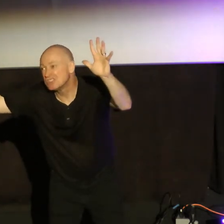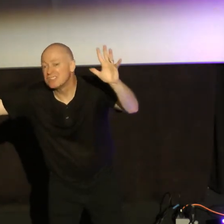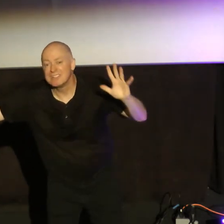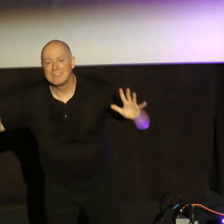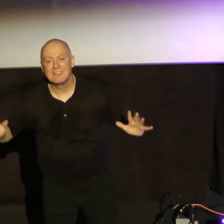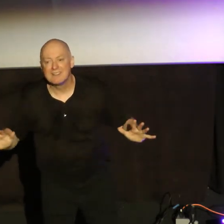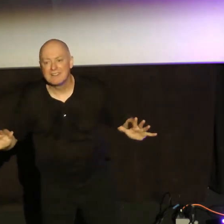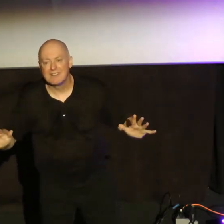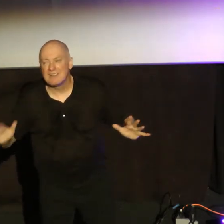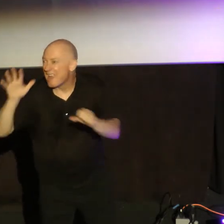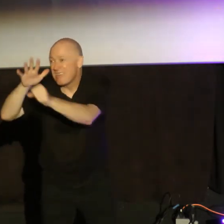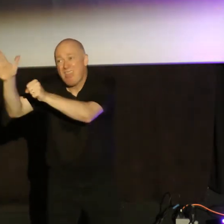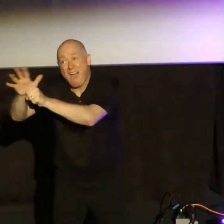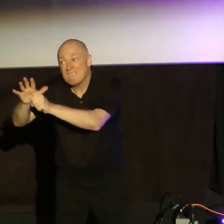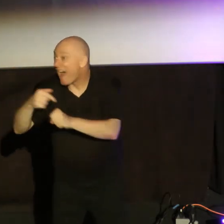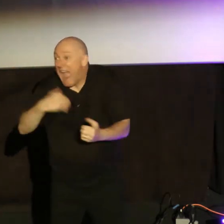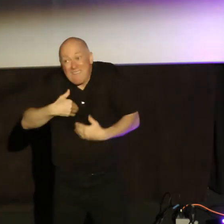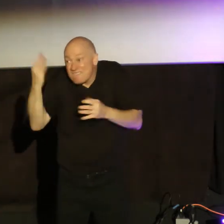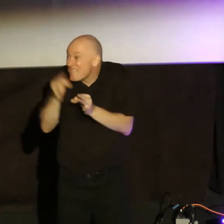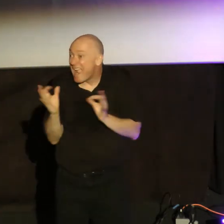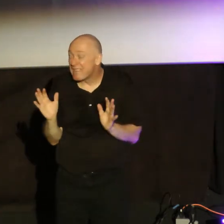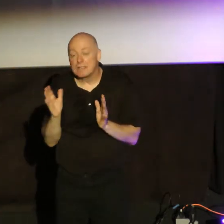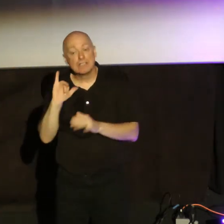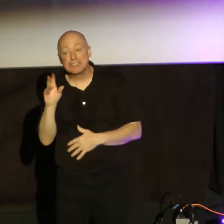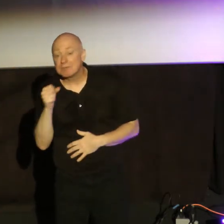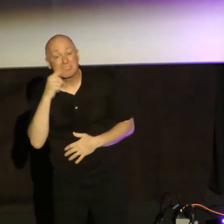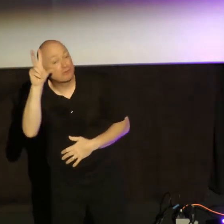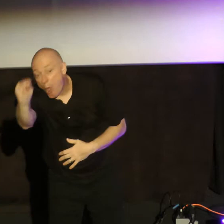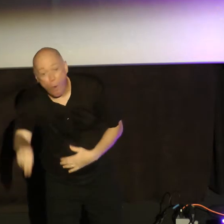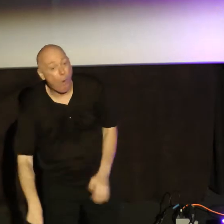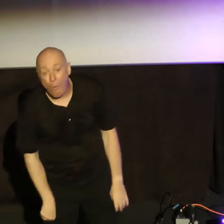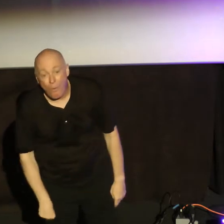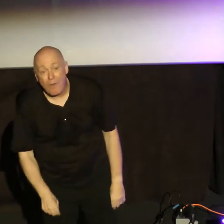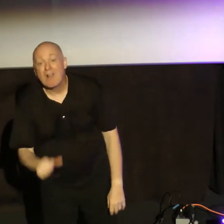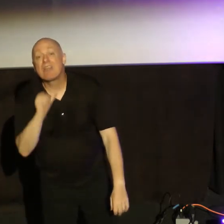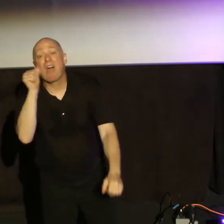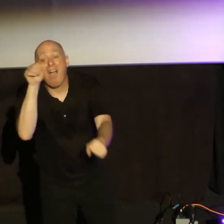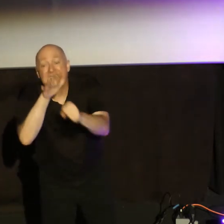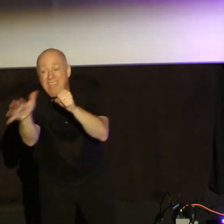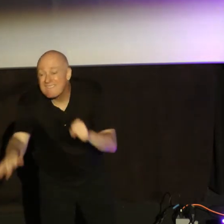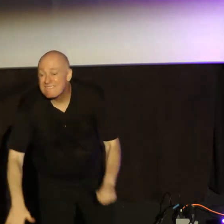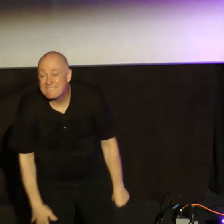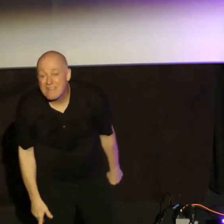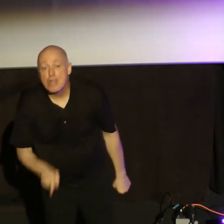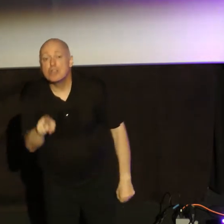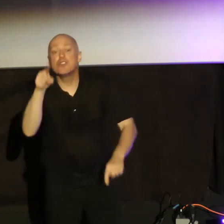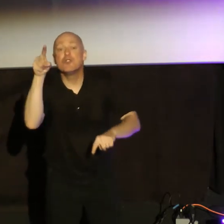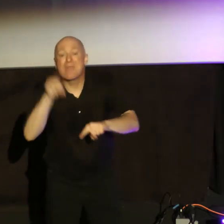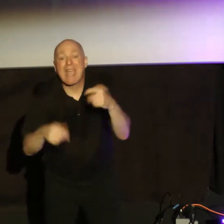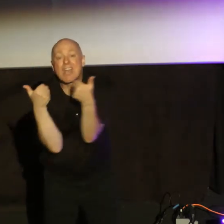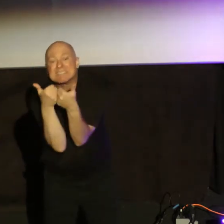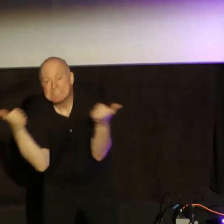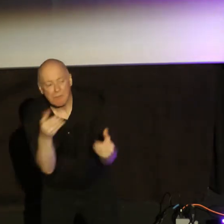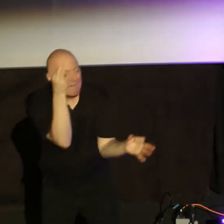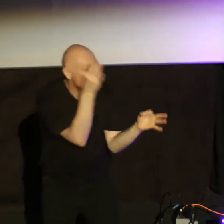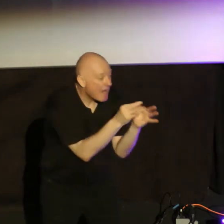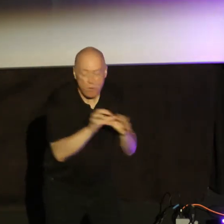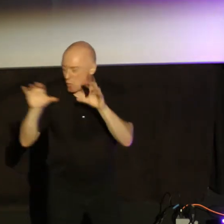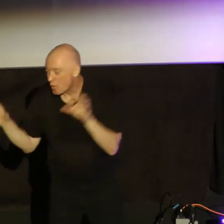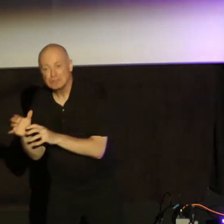That's enough. I have my faith. And James says, no. It's not enough. You can't separate it. You can't.